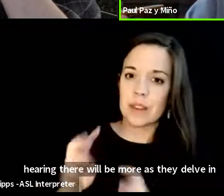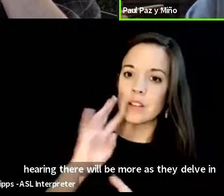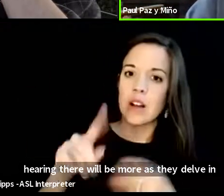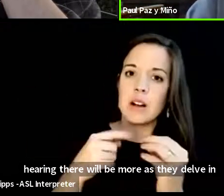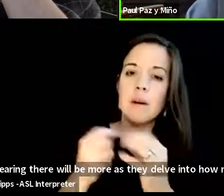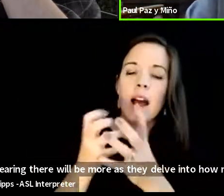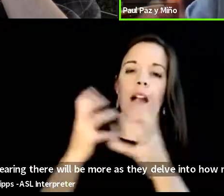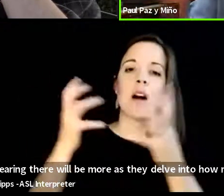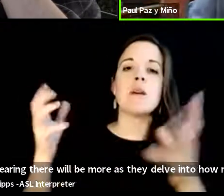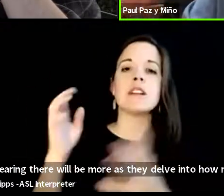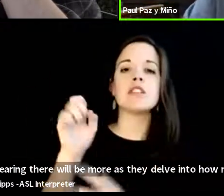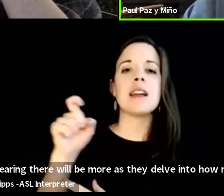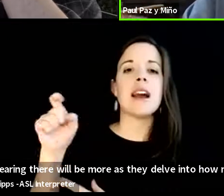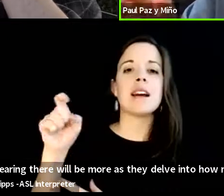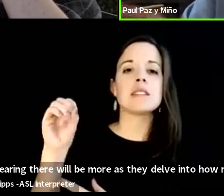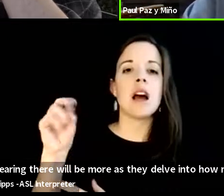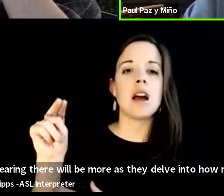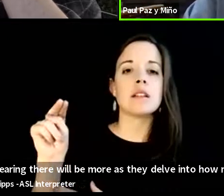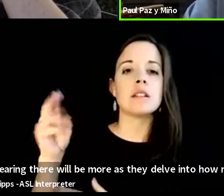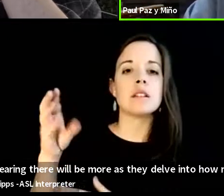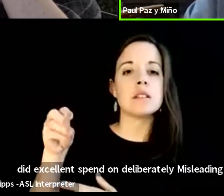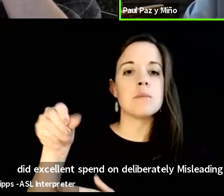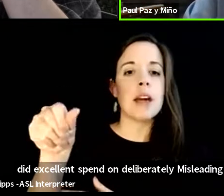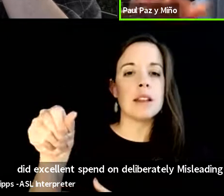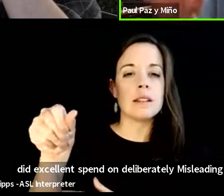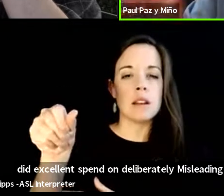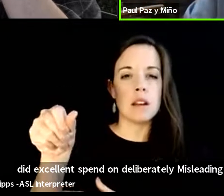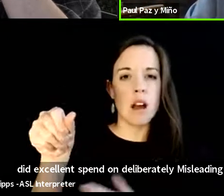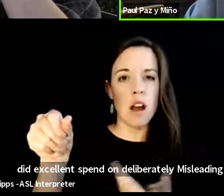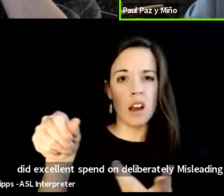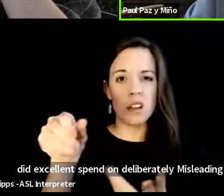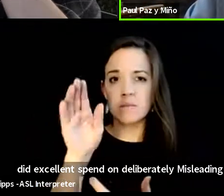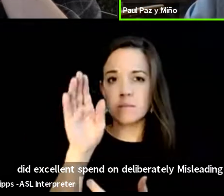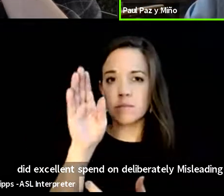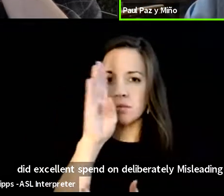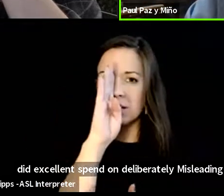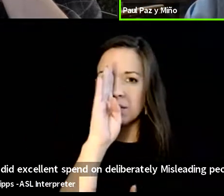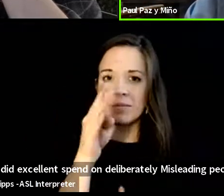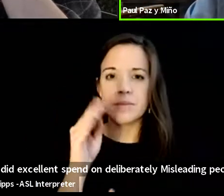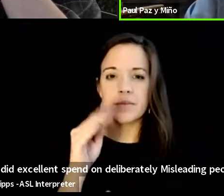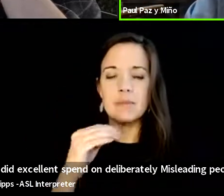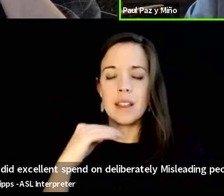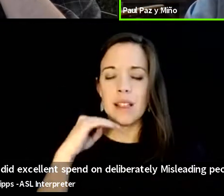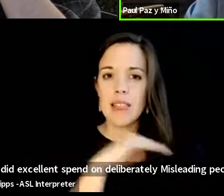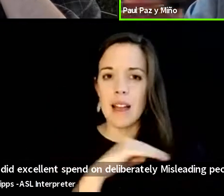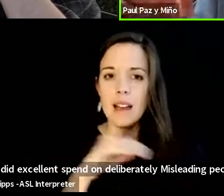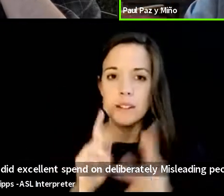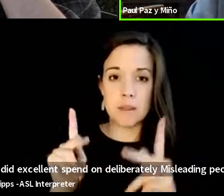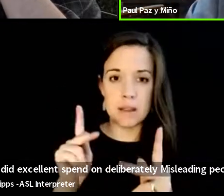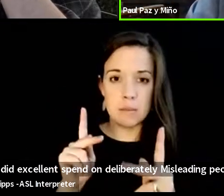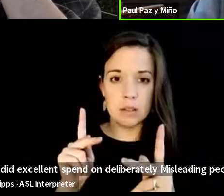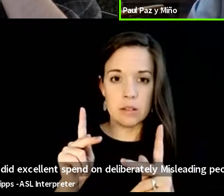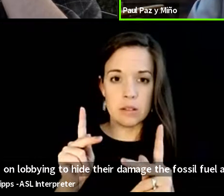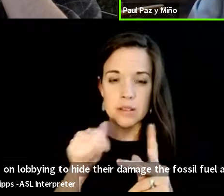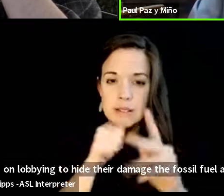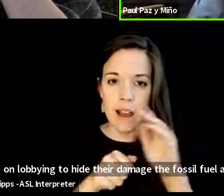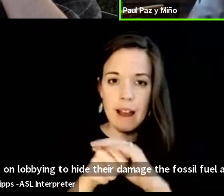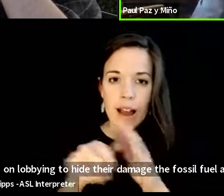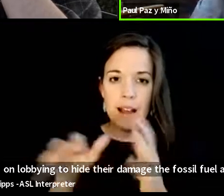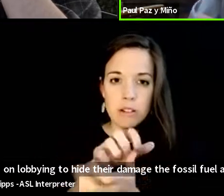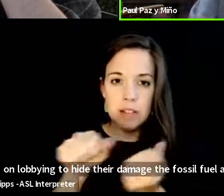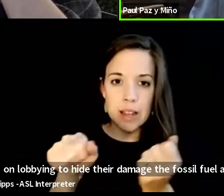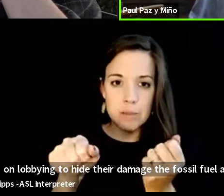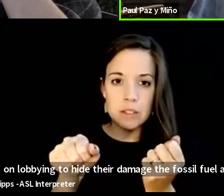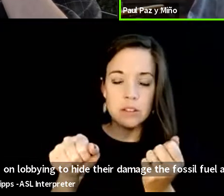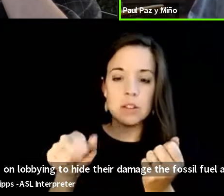exxon spend on deliberately misleading people on lobbying to hide their damage the fossil fuel industry was doing